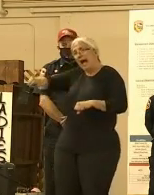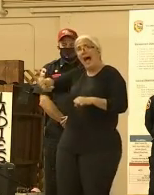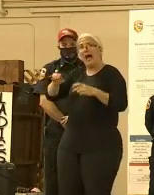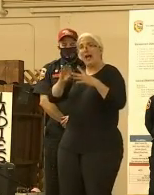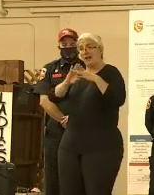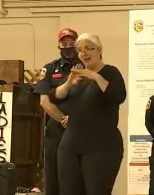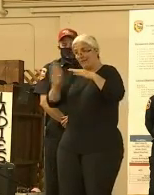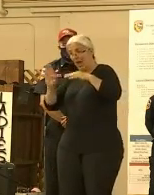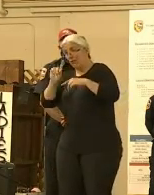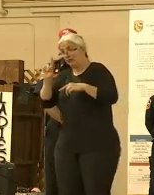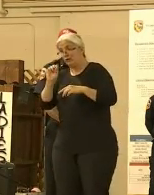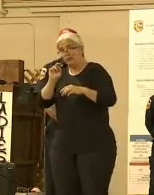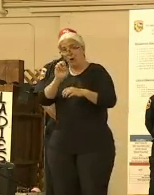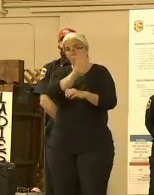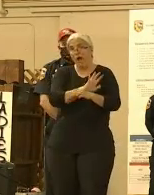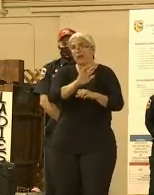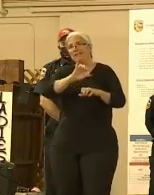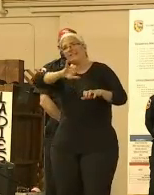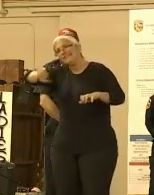can do that work.